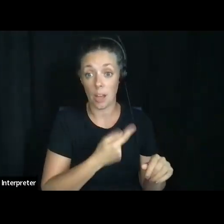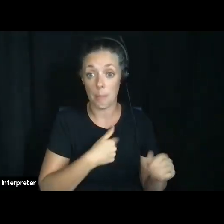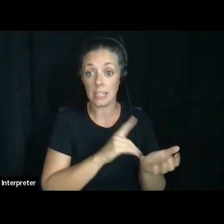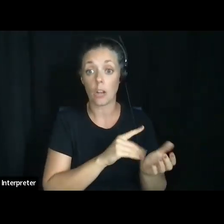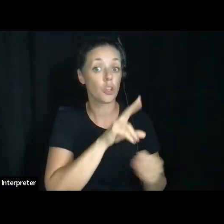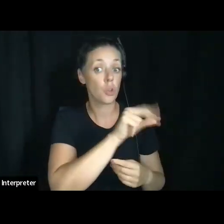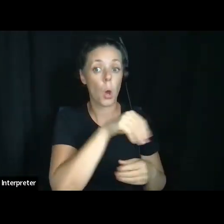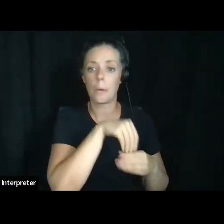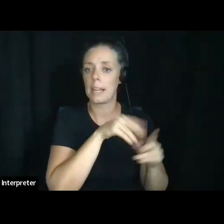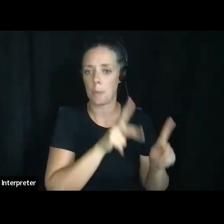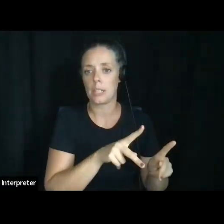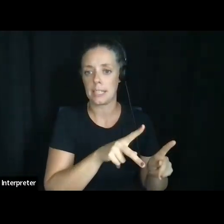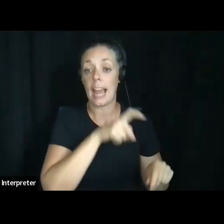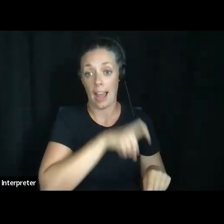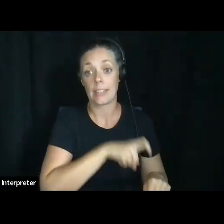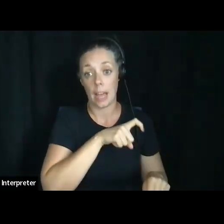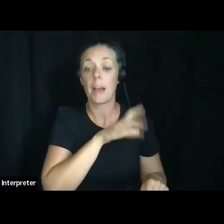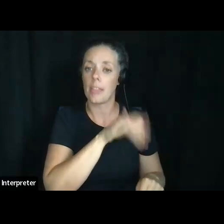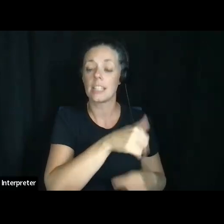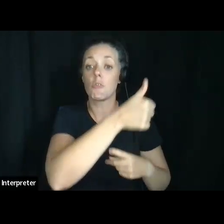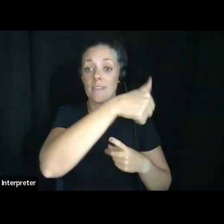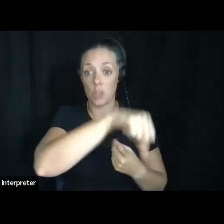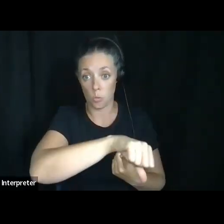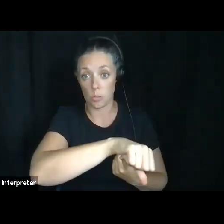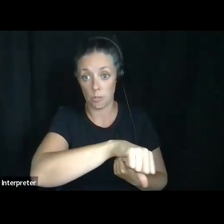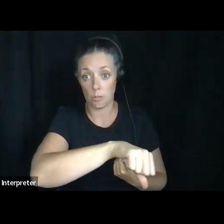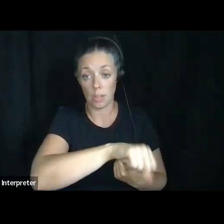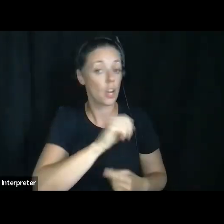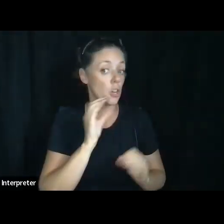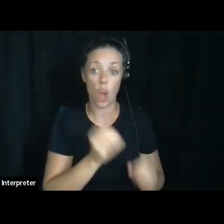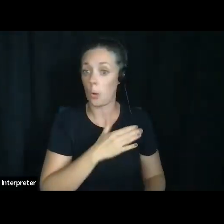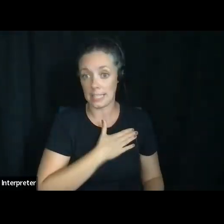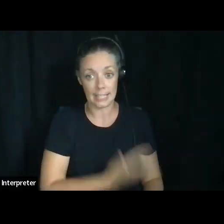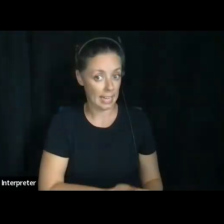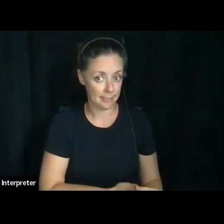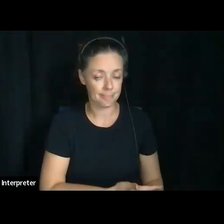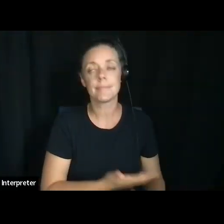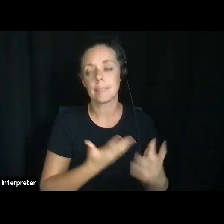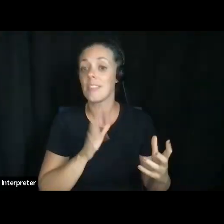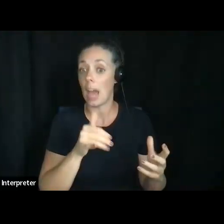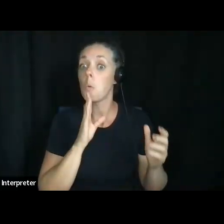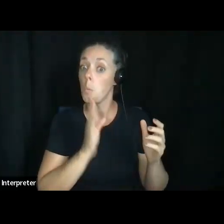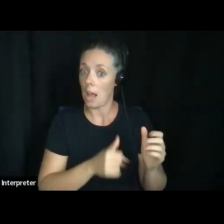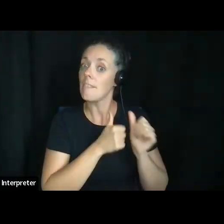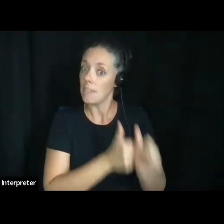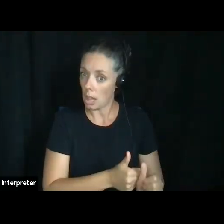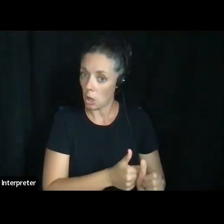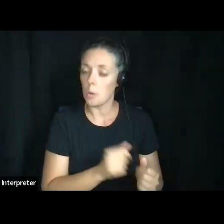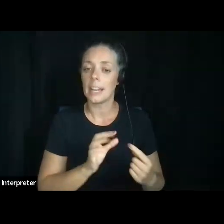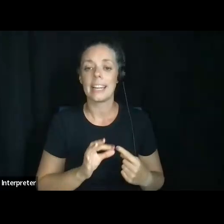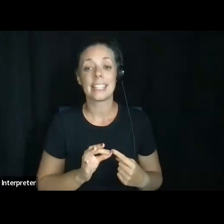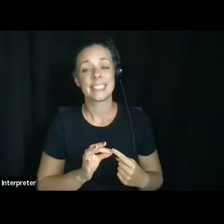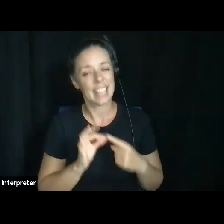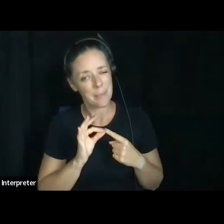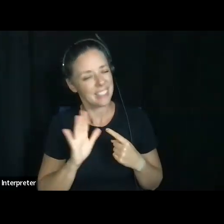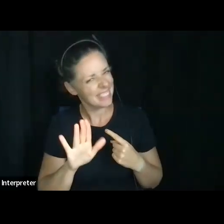at the time, that is a refusal to give consent. And that will be followed except there's